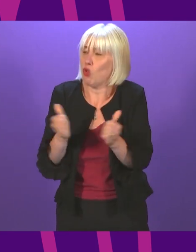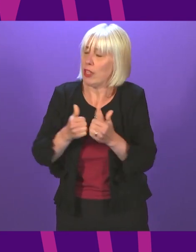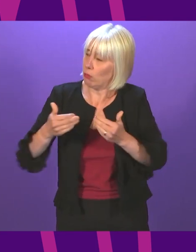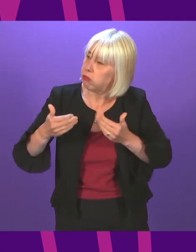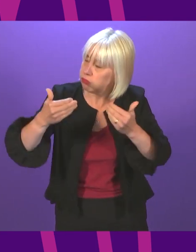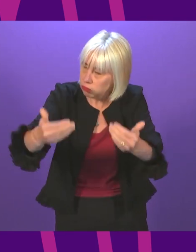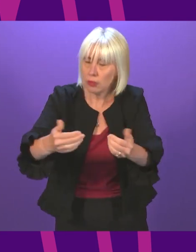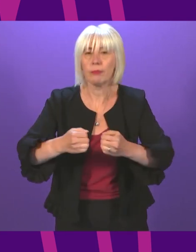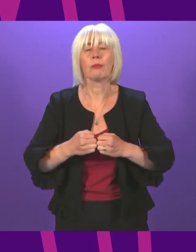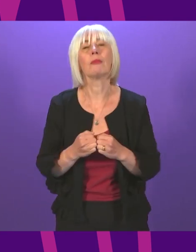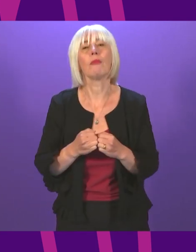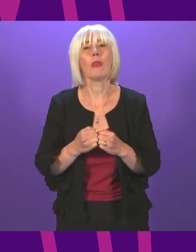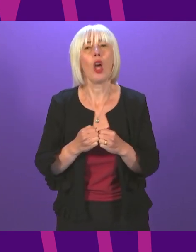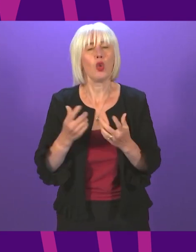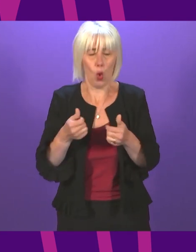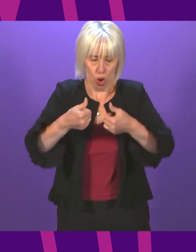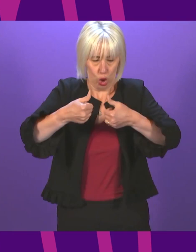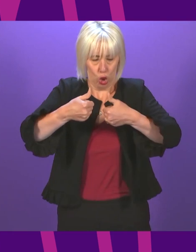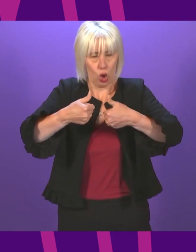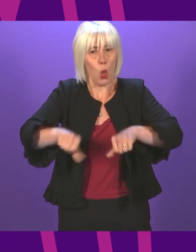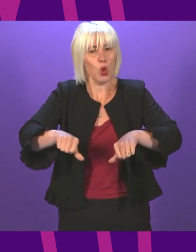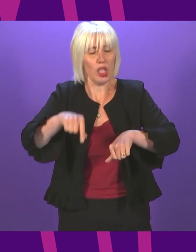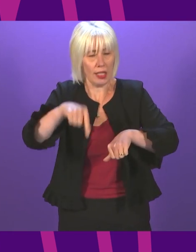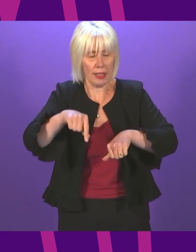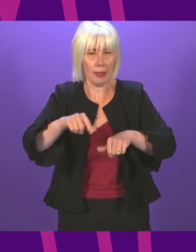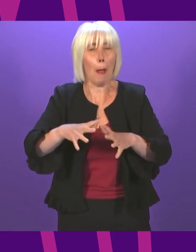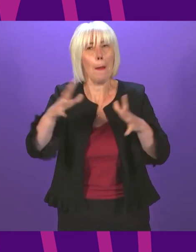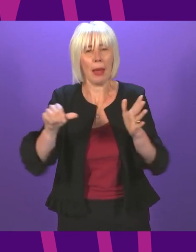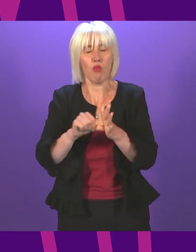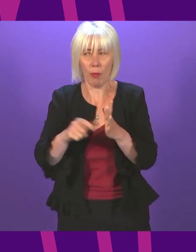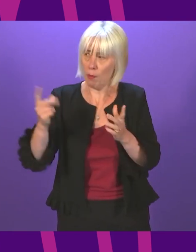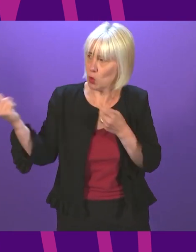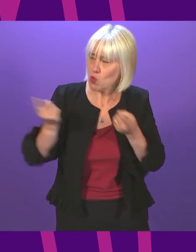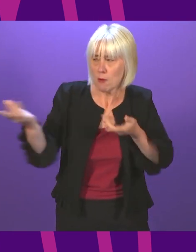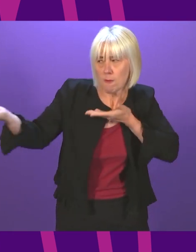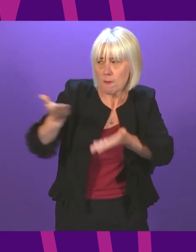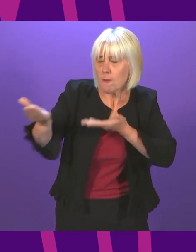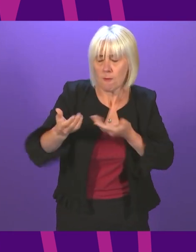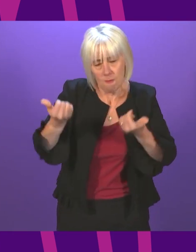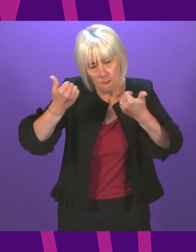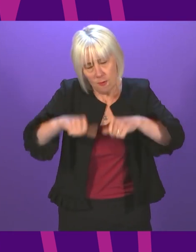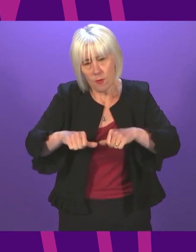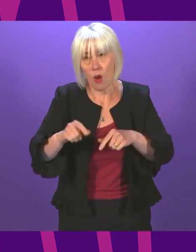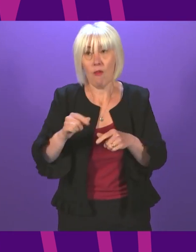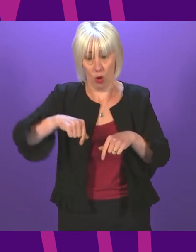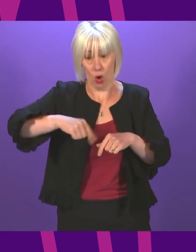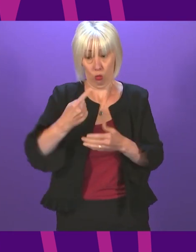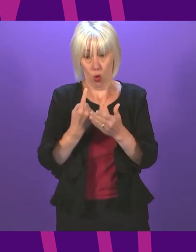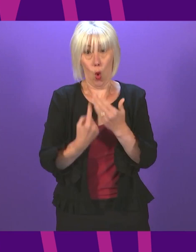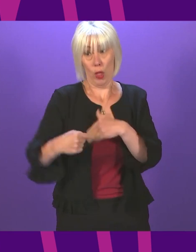essential if we are to find the solutions needed to solve the big problems confronting Scotland and the world.